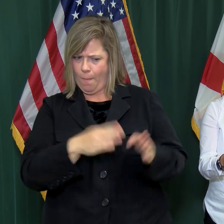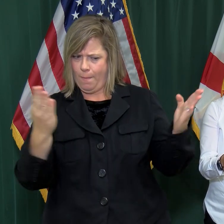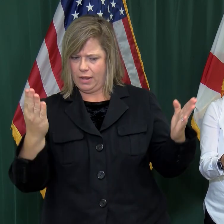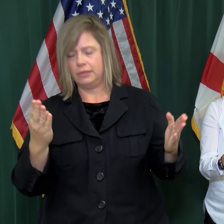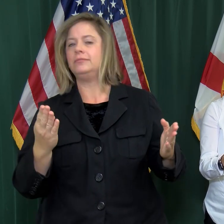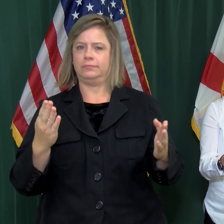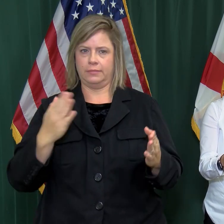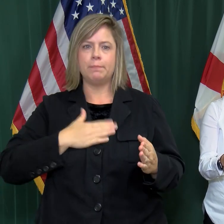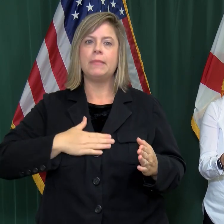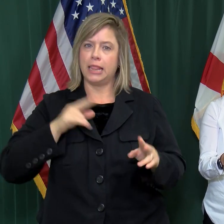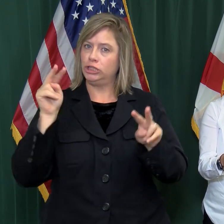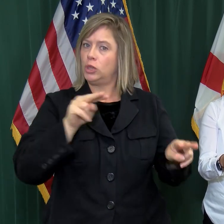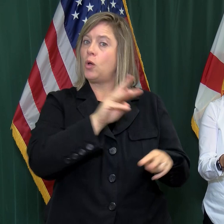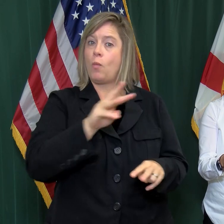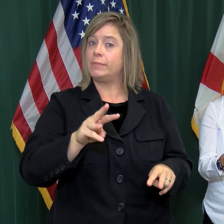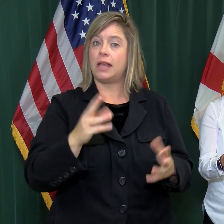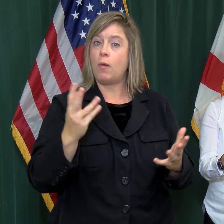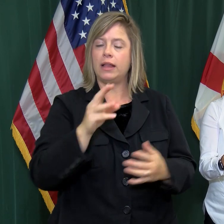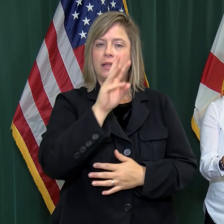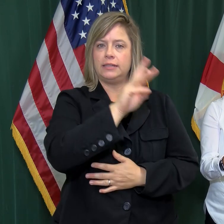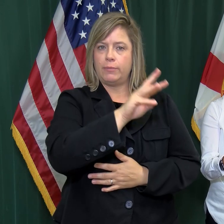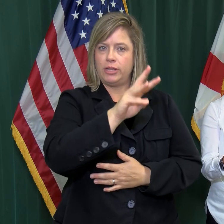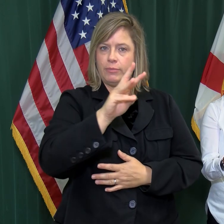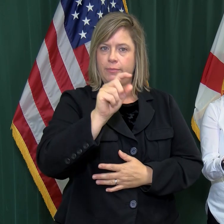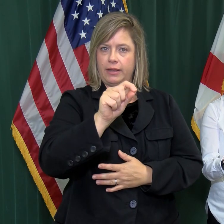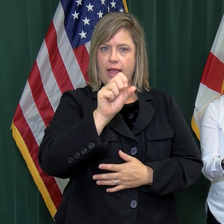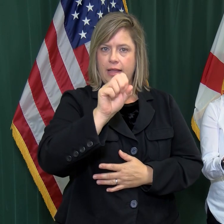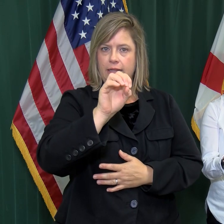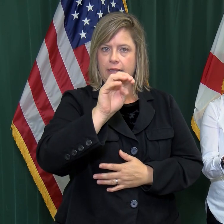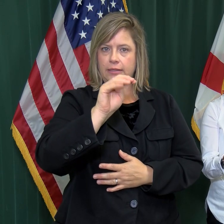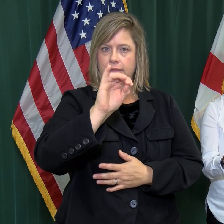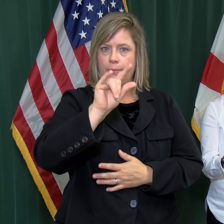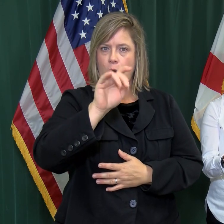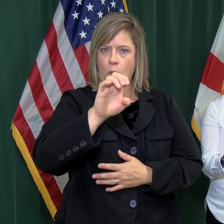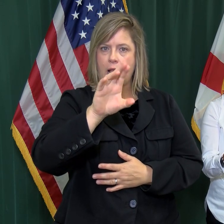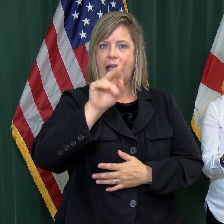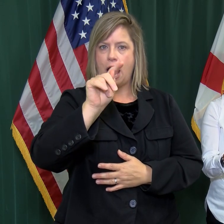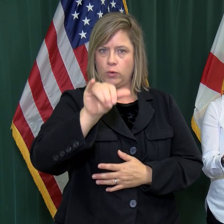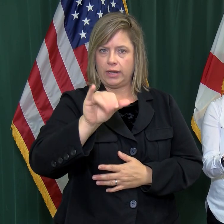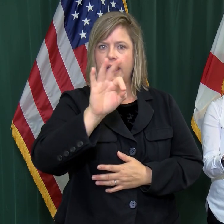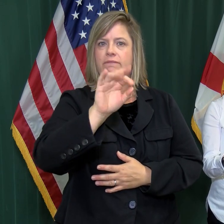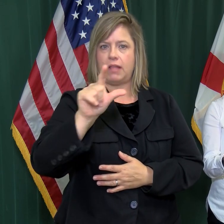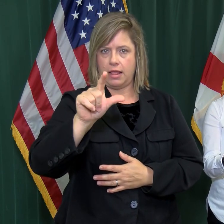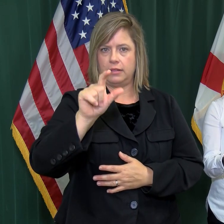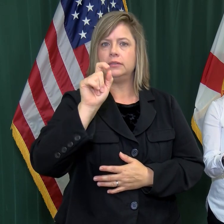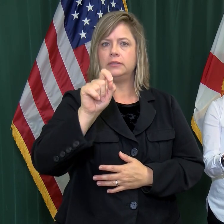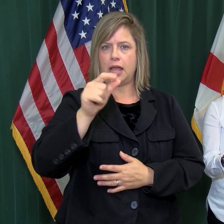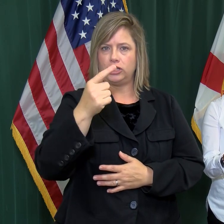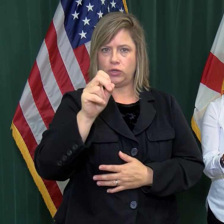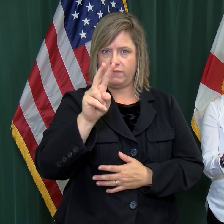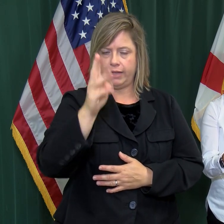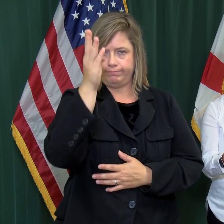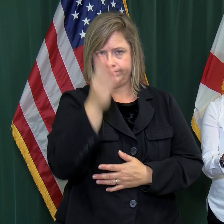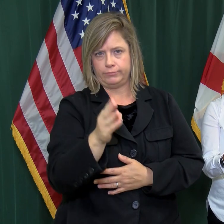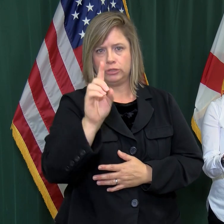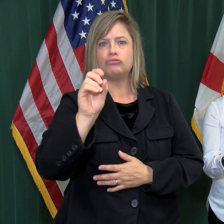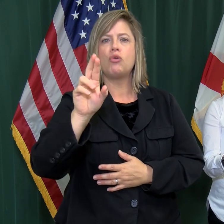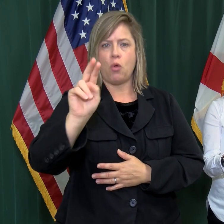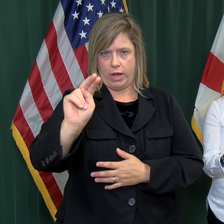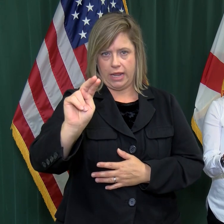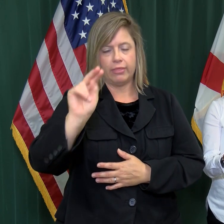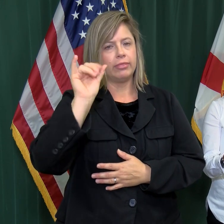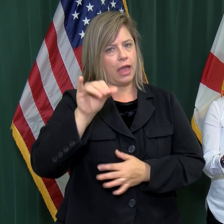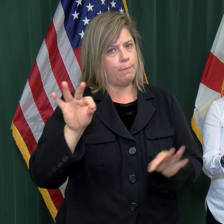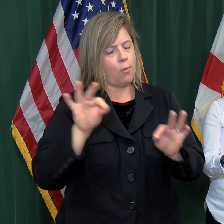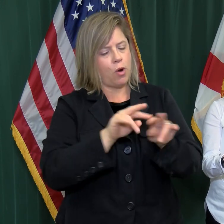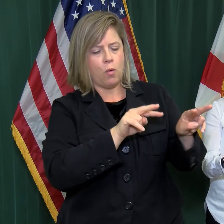visit www.SeminoleCountyFL.gov forward